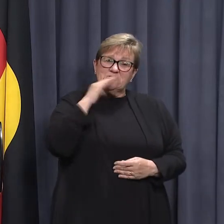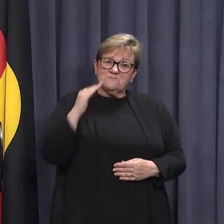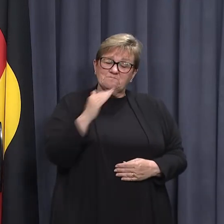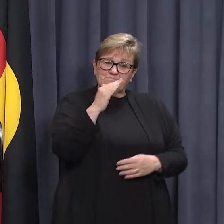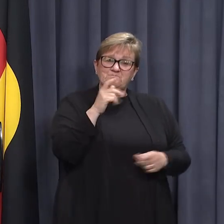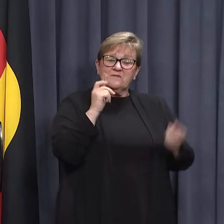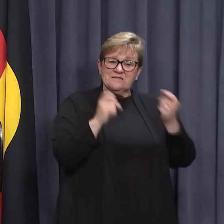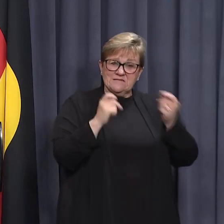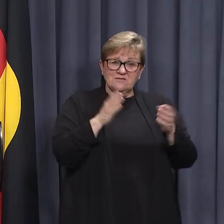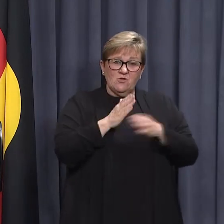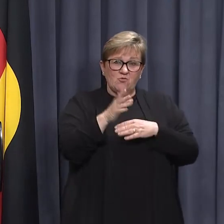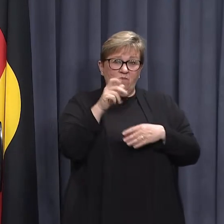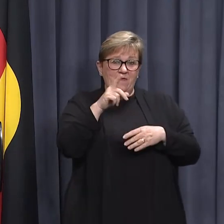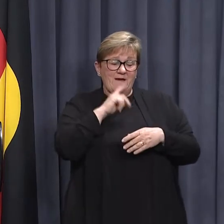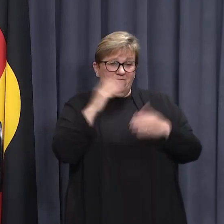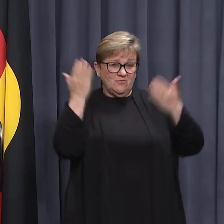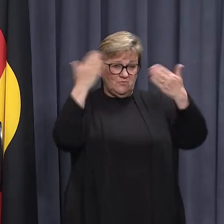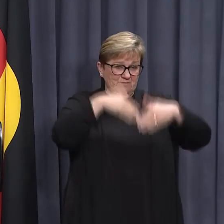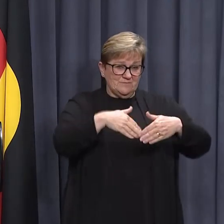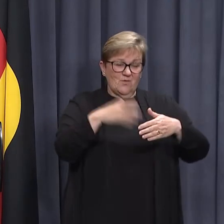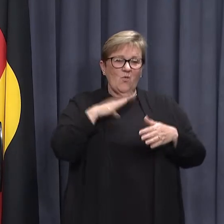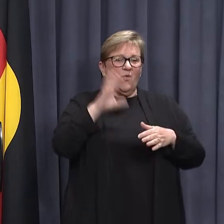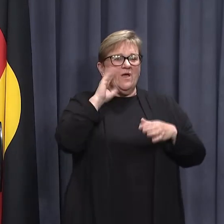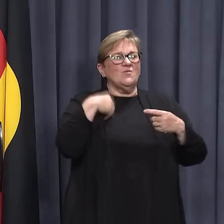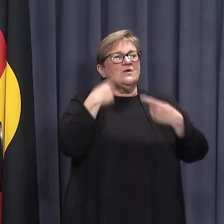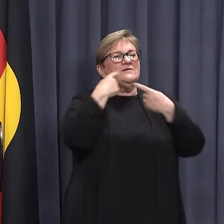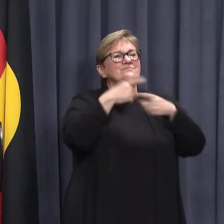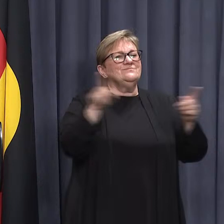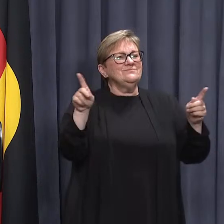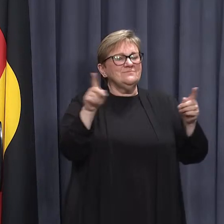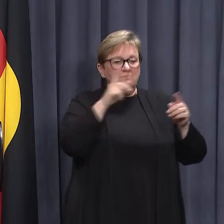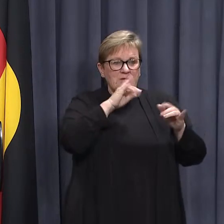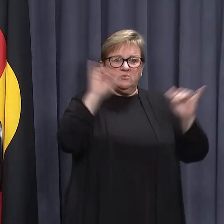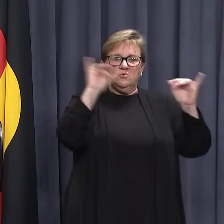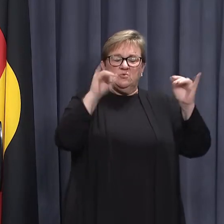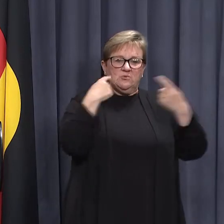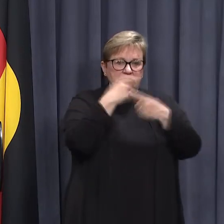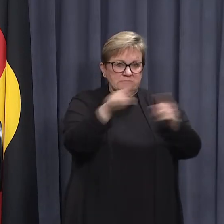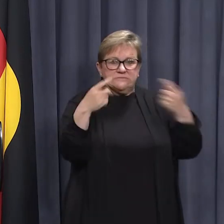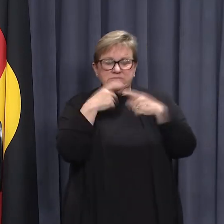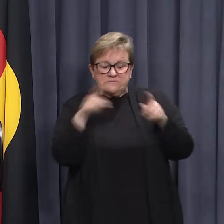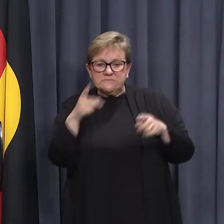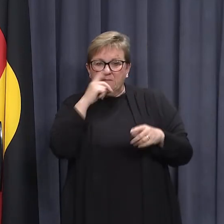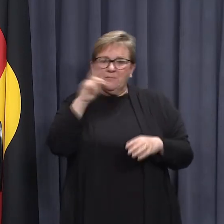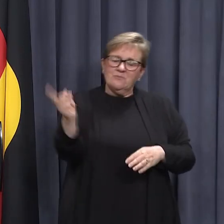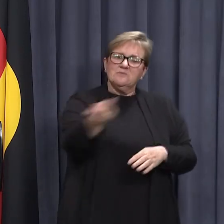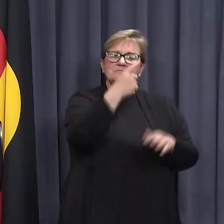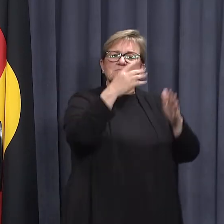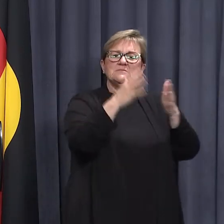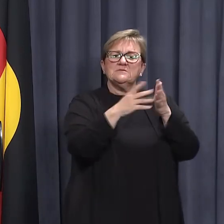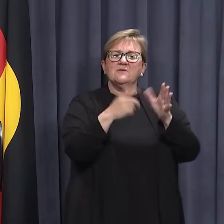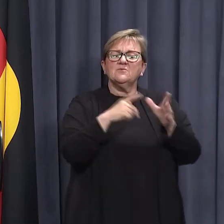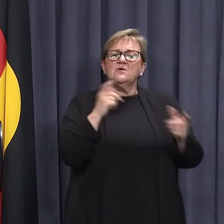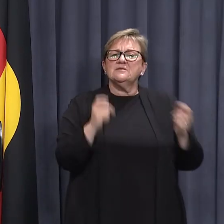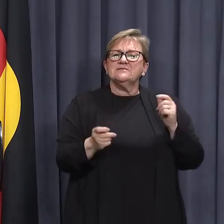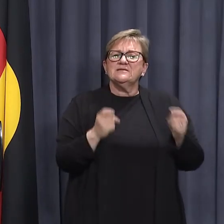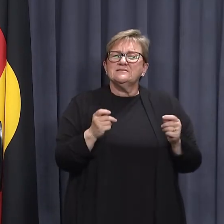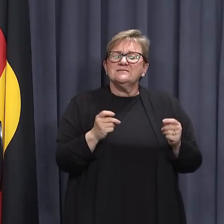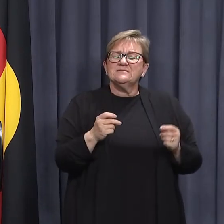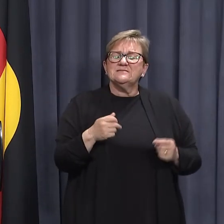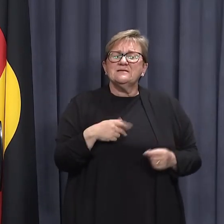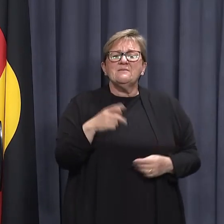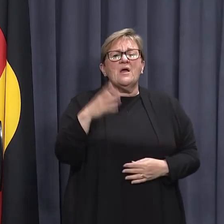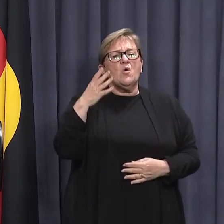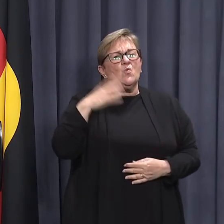in testing throughout the afternoon and evening after we raised the alarm and called on Western Australians to get tested. But we need